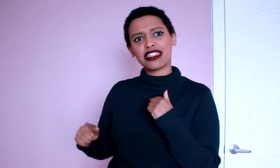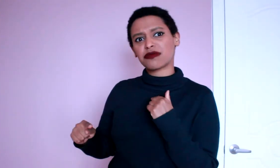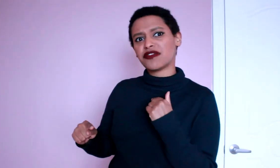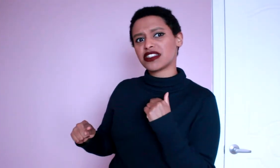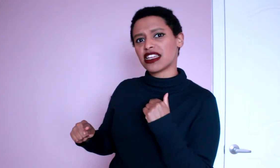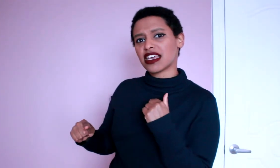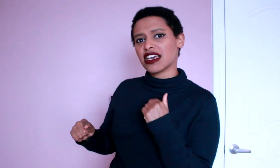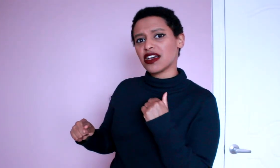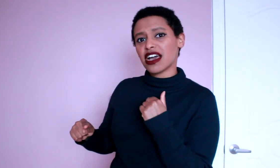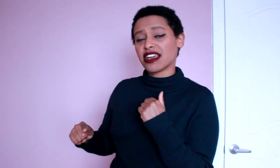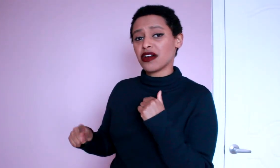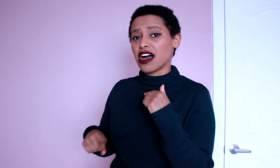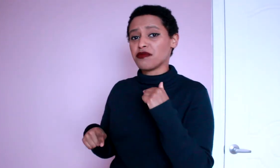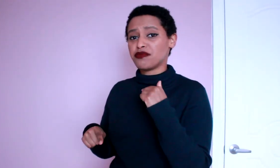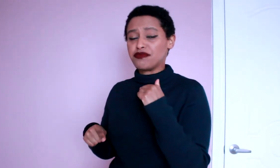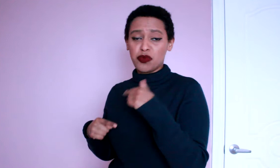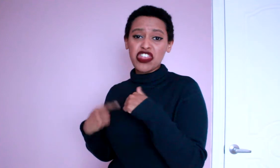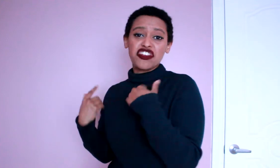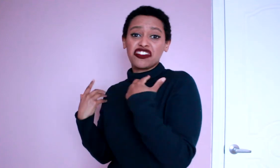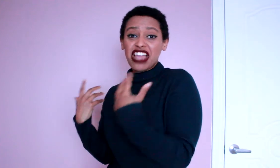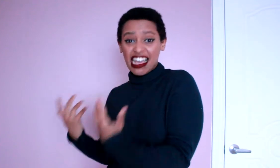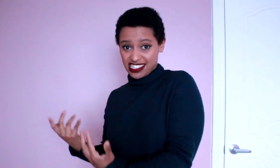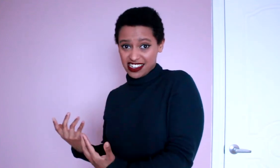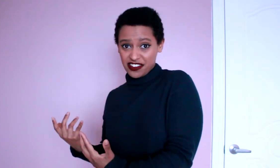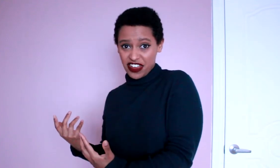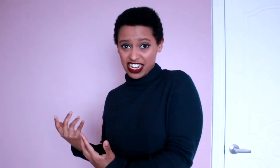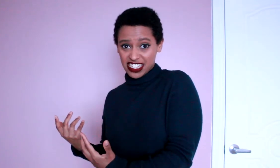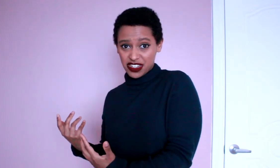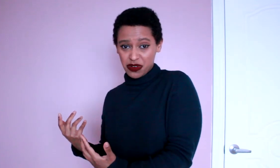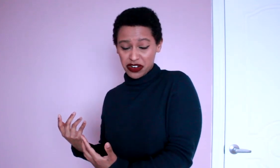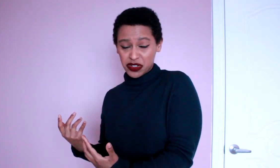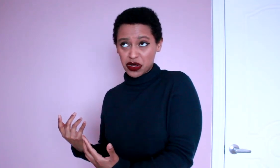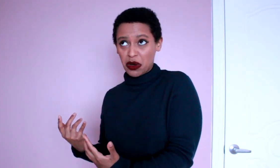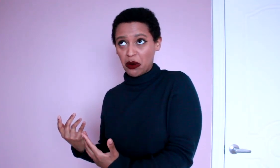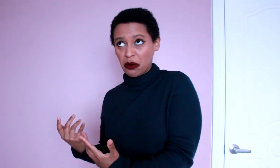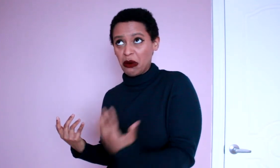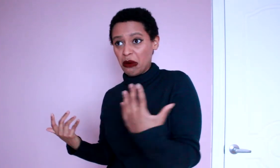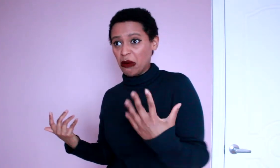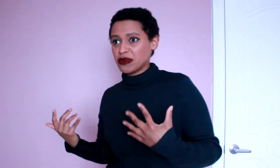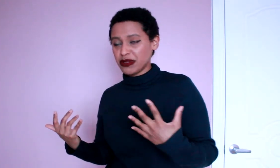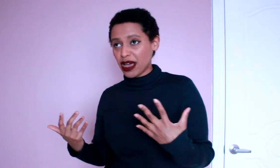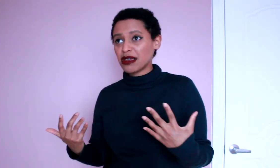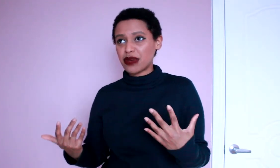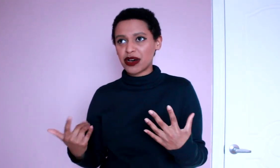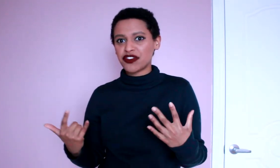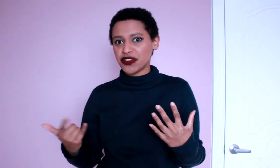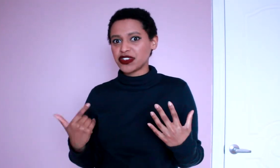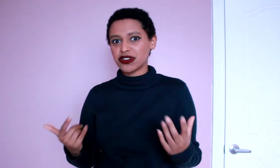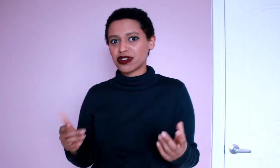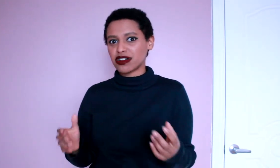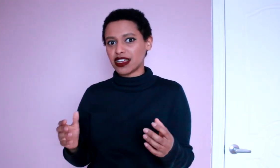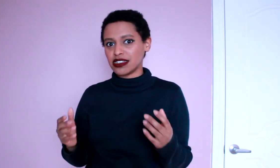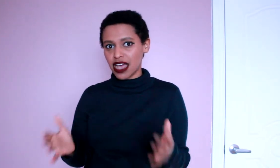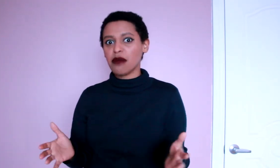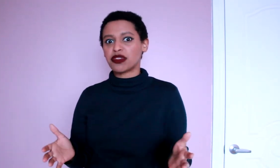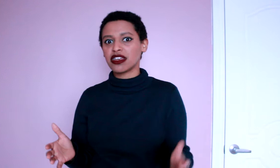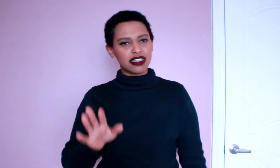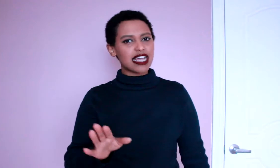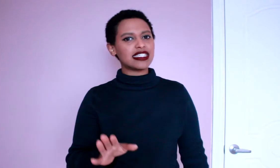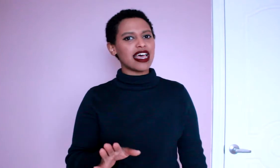they're revisiting with their last fighting against the Shredder so talk about full circle and depth. That said